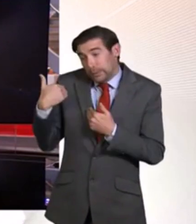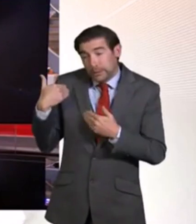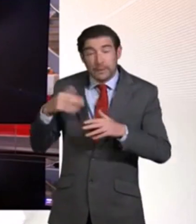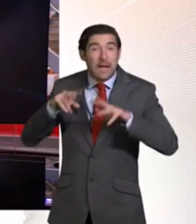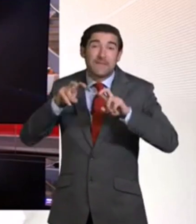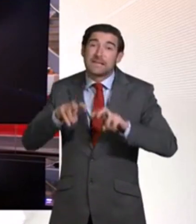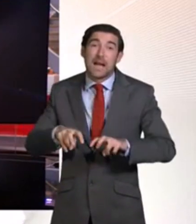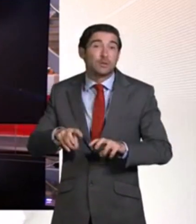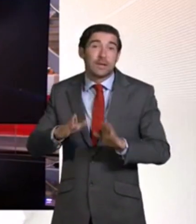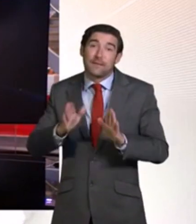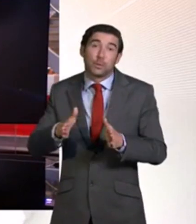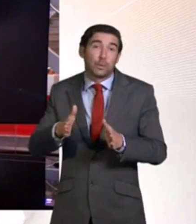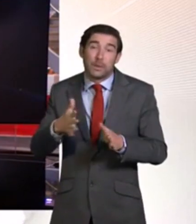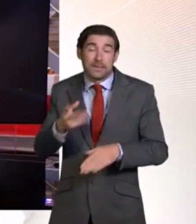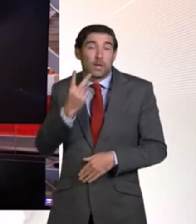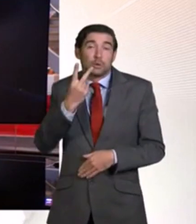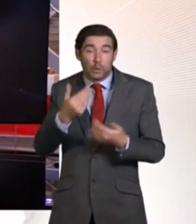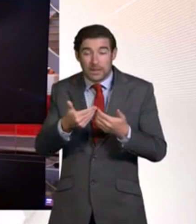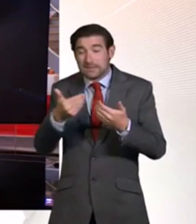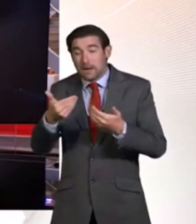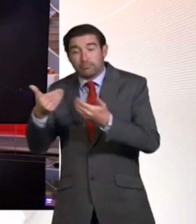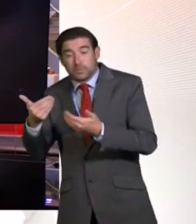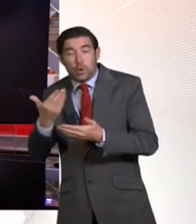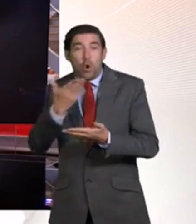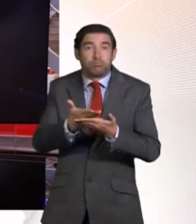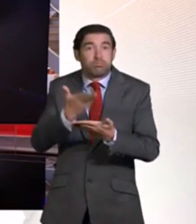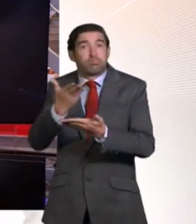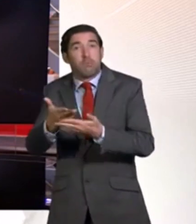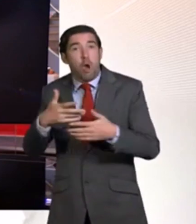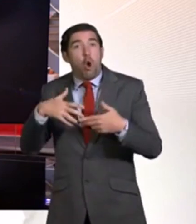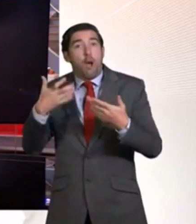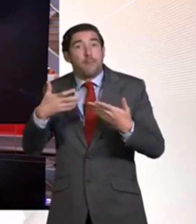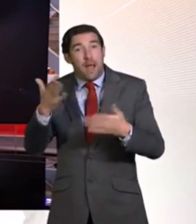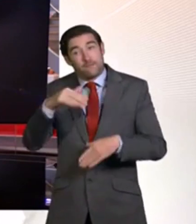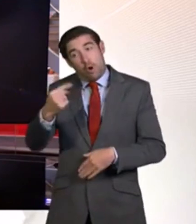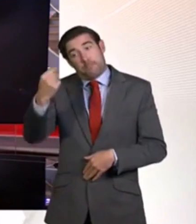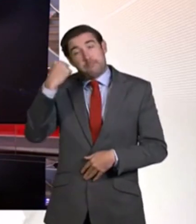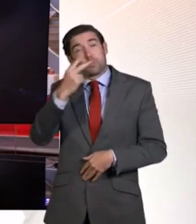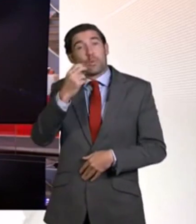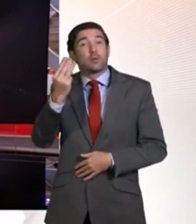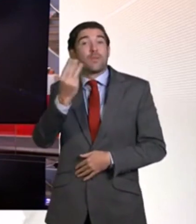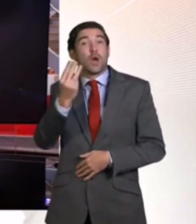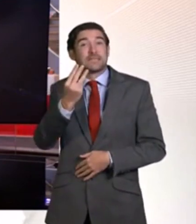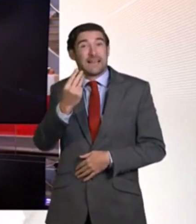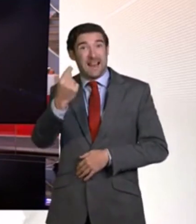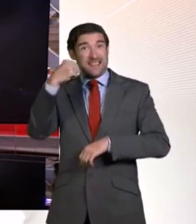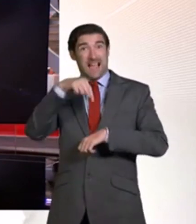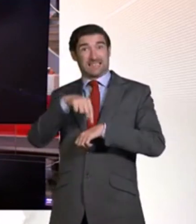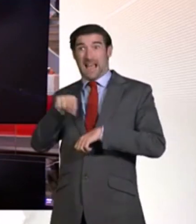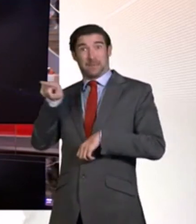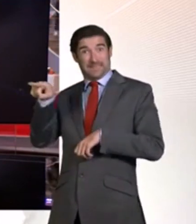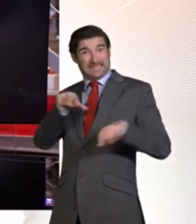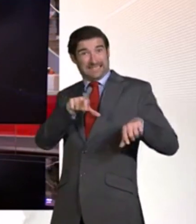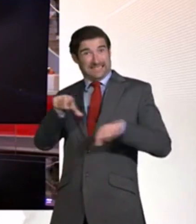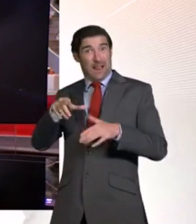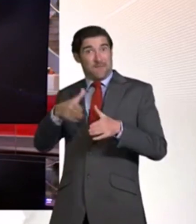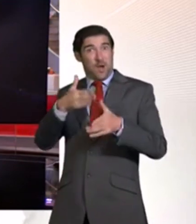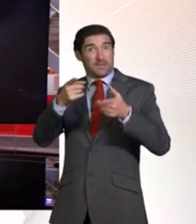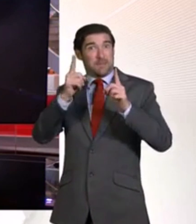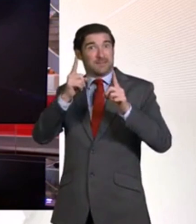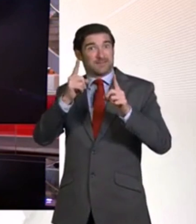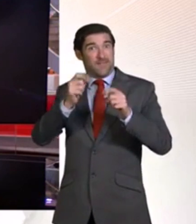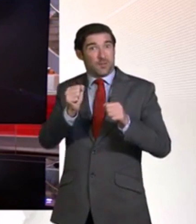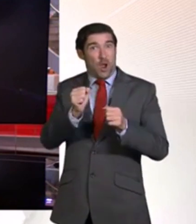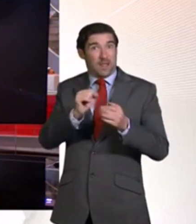Mr Summon earlier this year. It's believed they refer to events in 2013 when he was still serving as First Minister. Mr Summon's